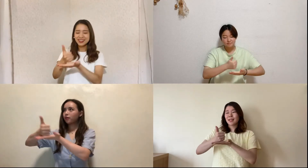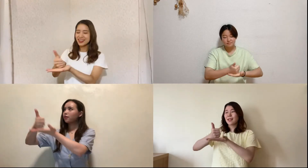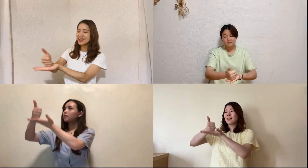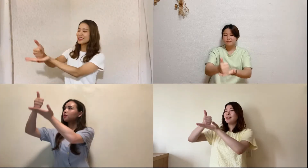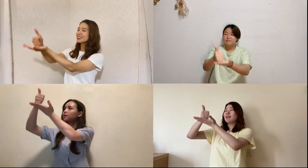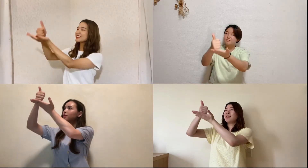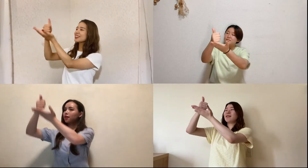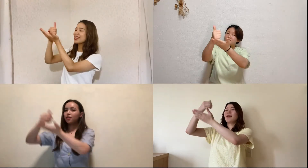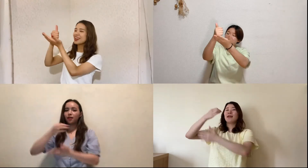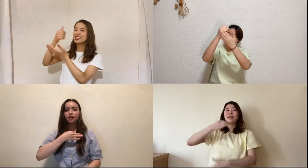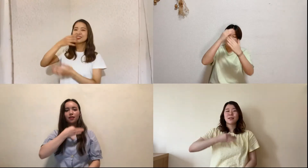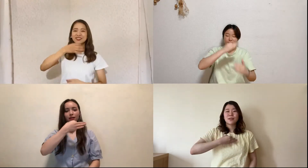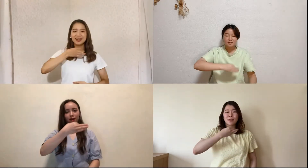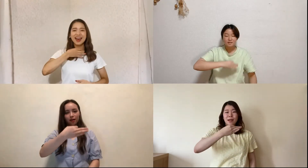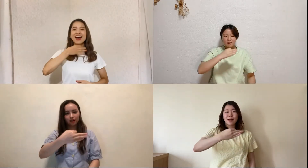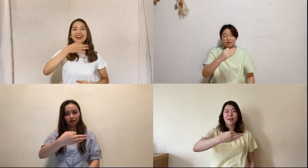brings the dead to life